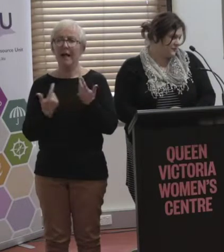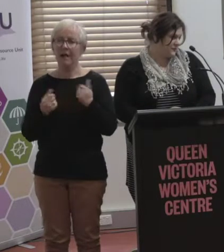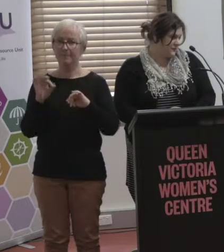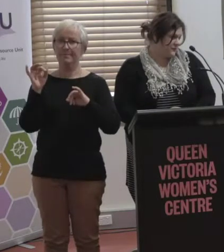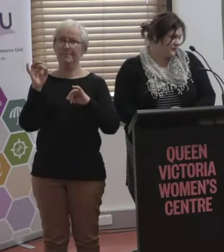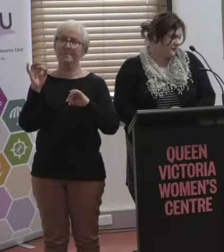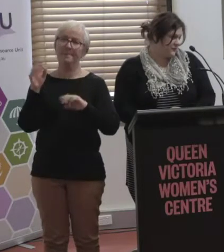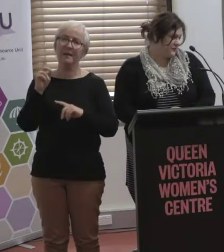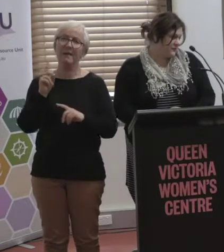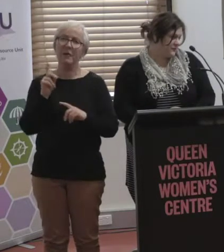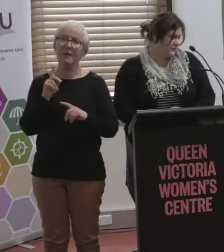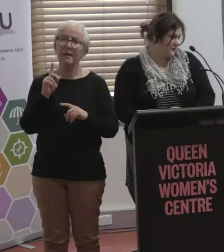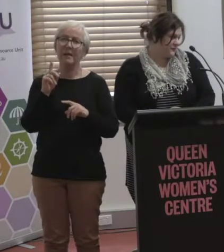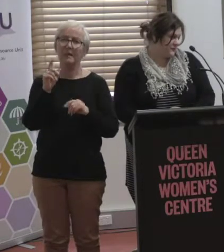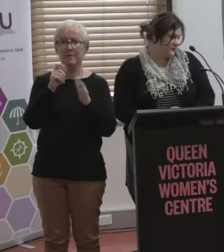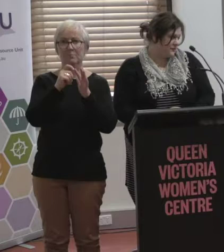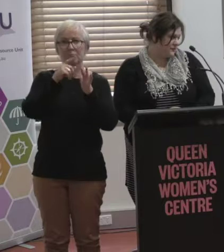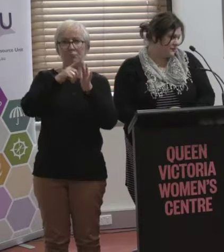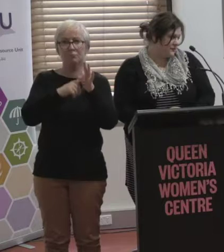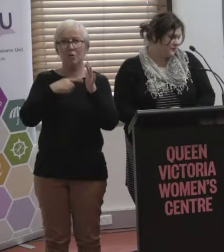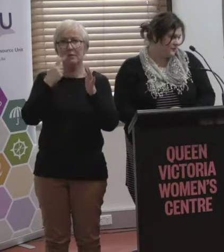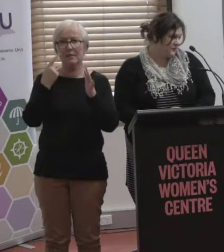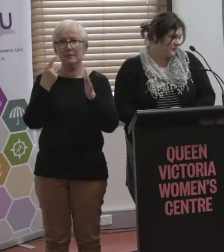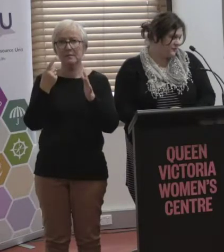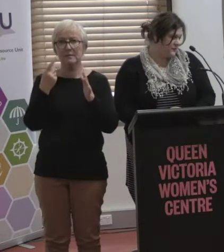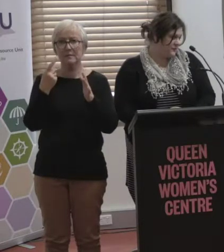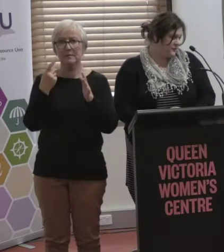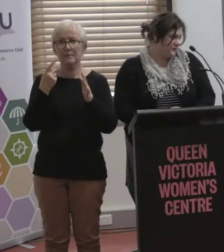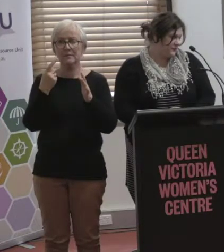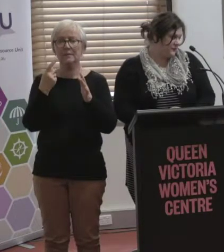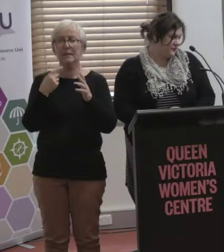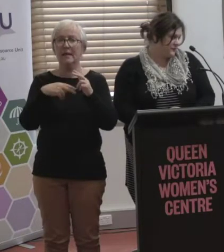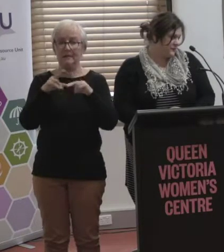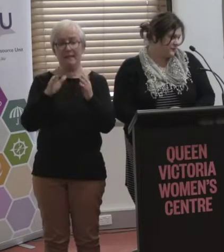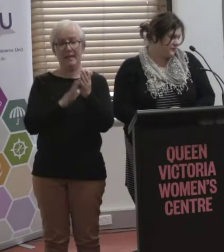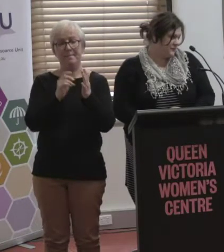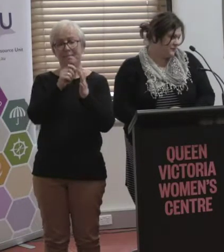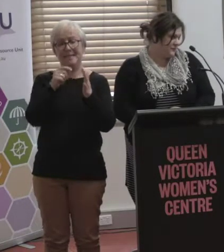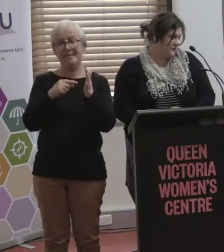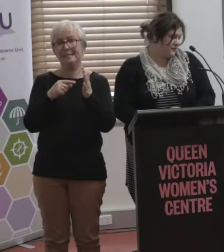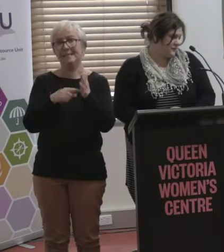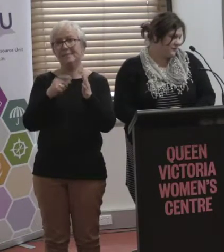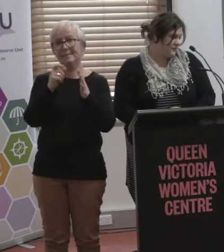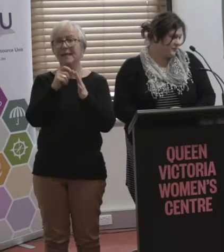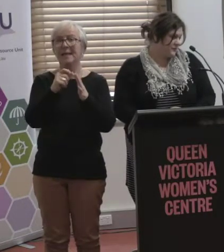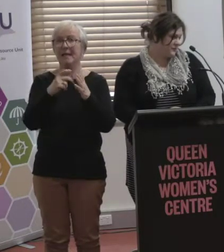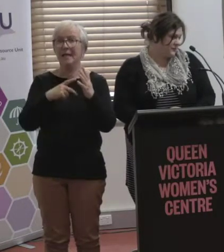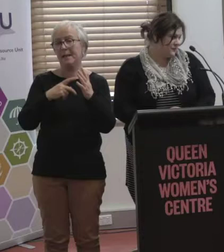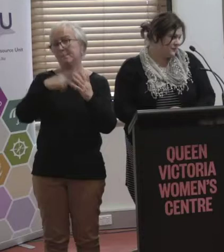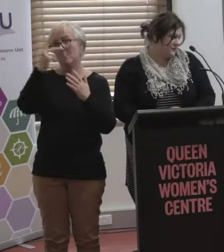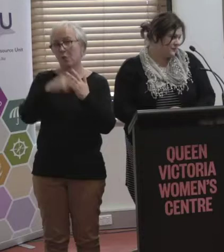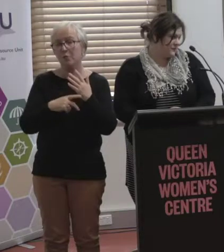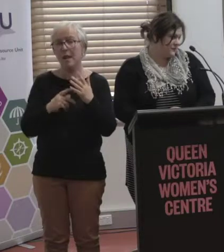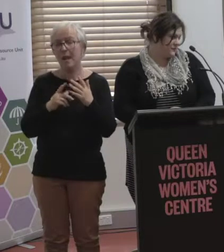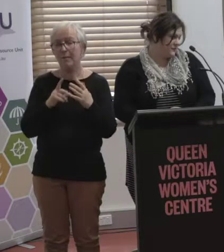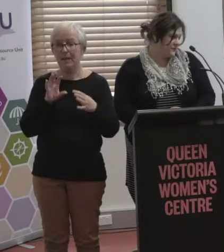currently been a project on, because if we're going to, if the MPTP program is going to be introduced to other vehicles, do they all need to